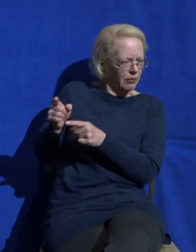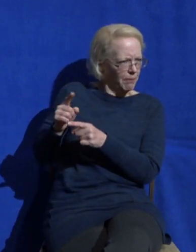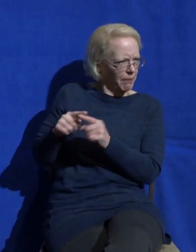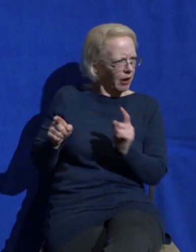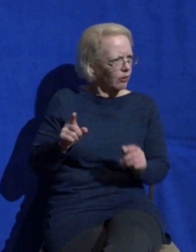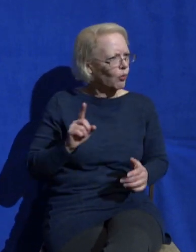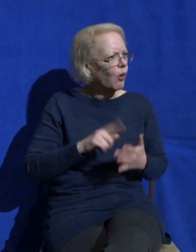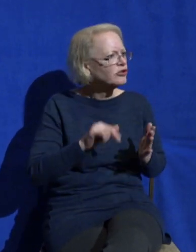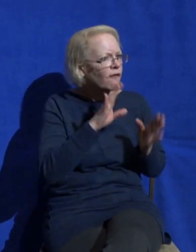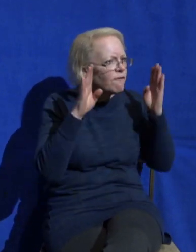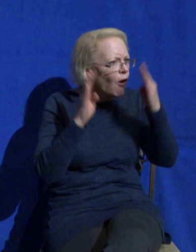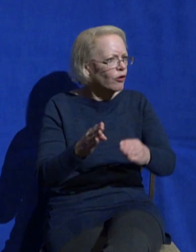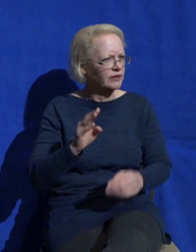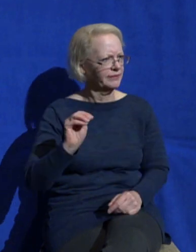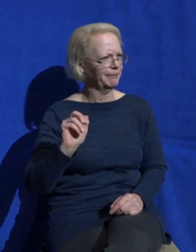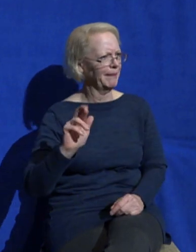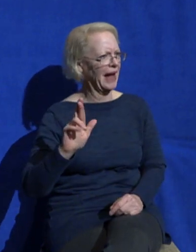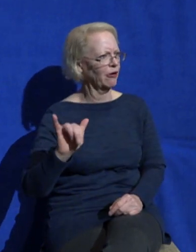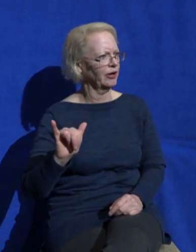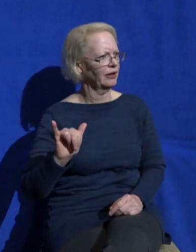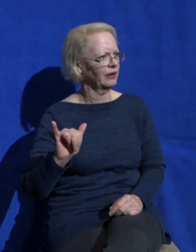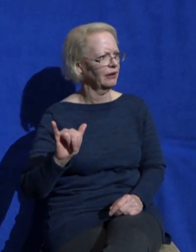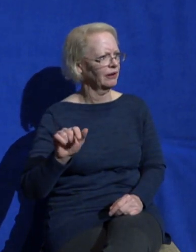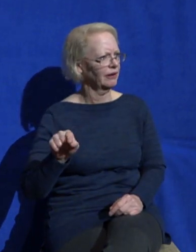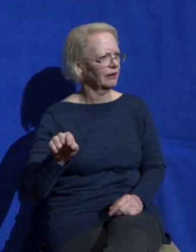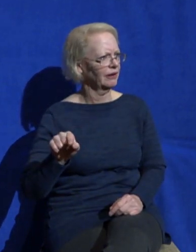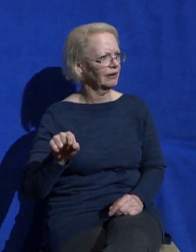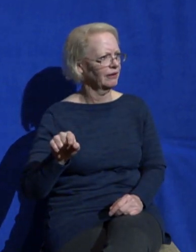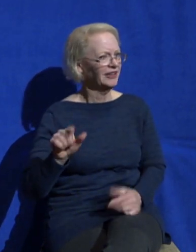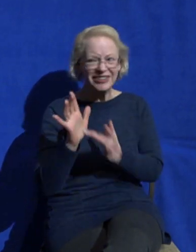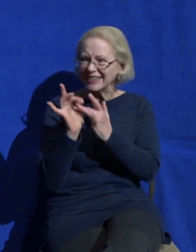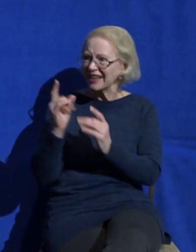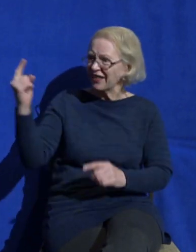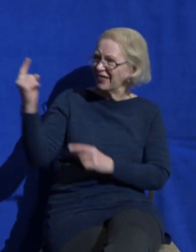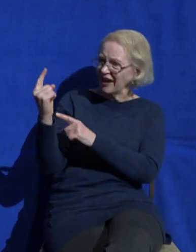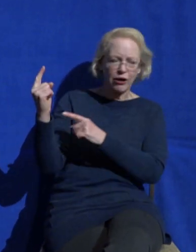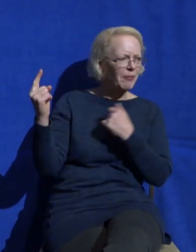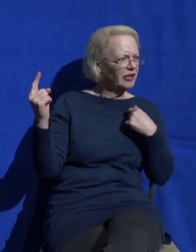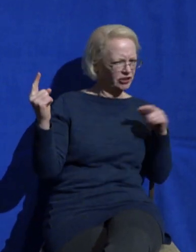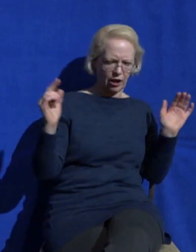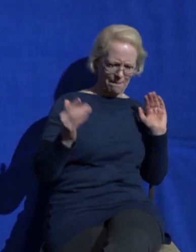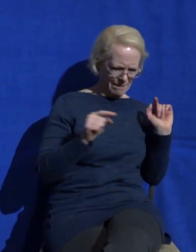She's in the presence of Jesus but all she can do is compare herself in that moment.